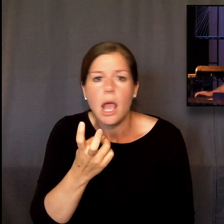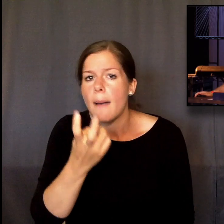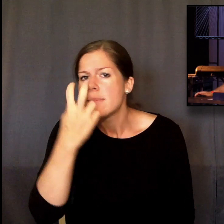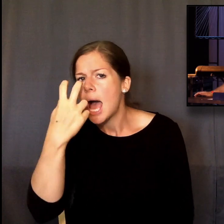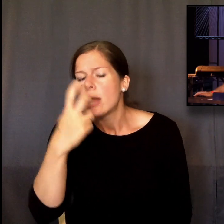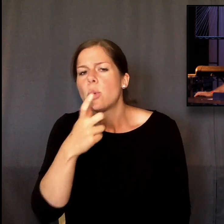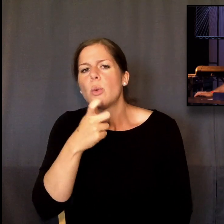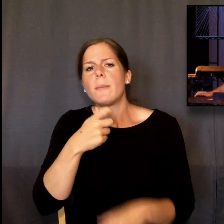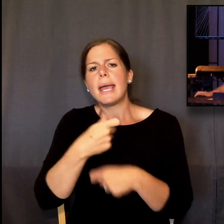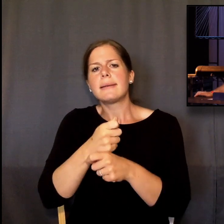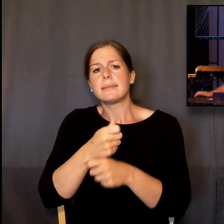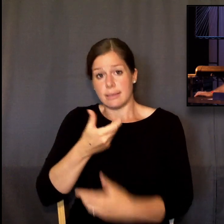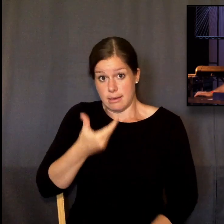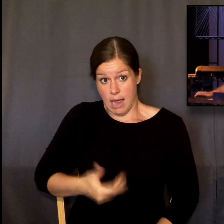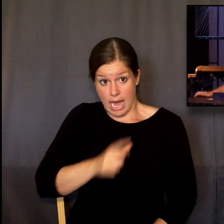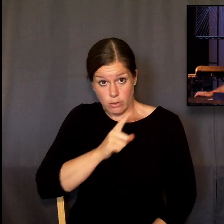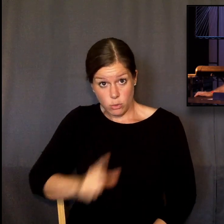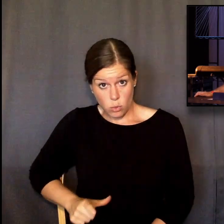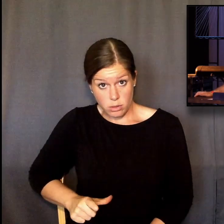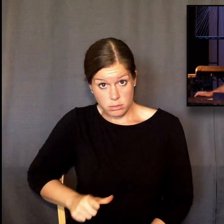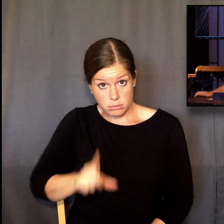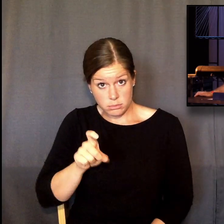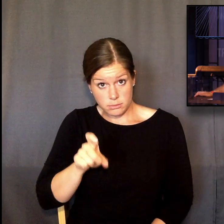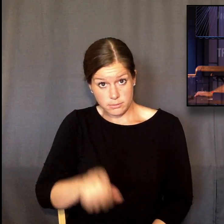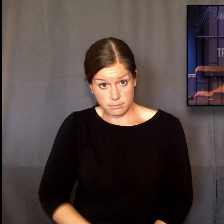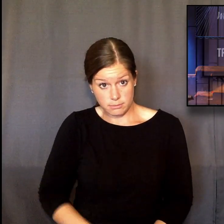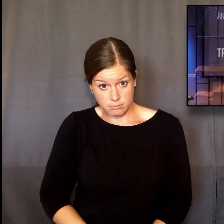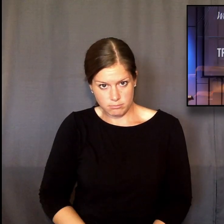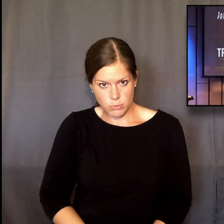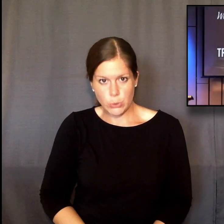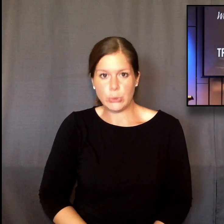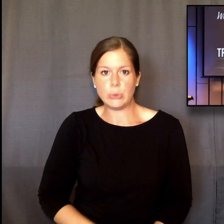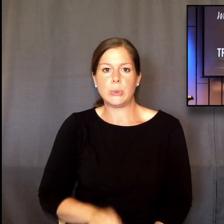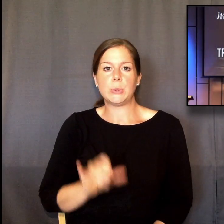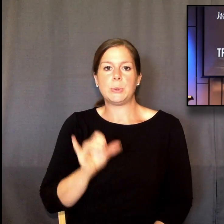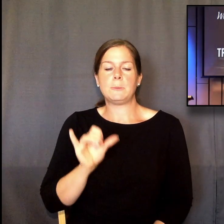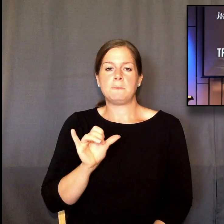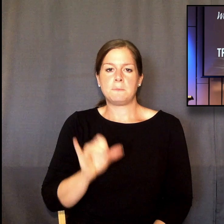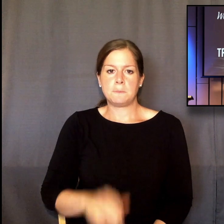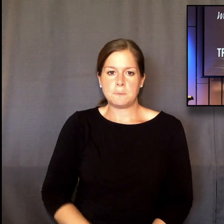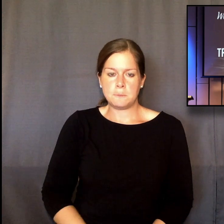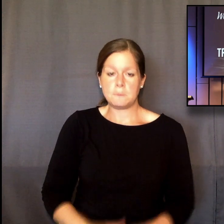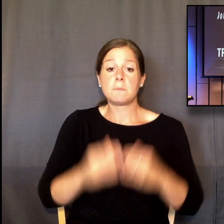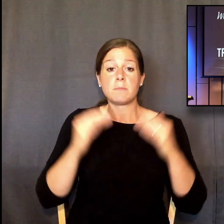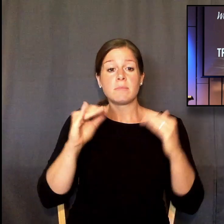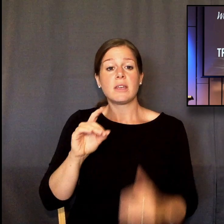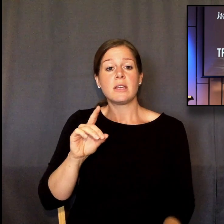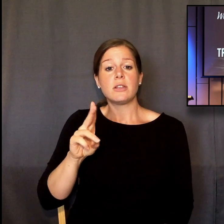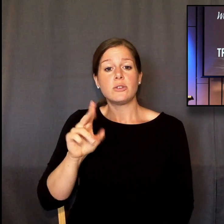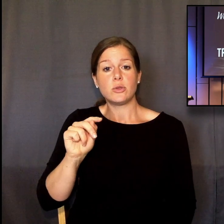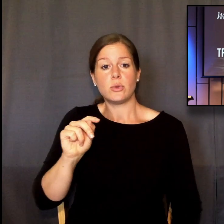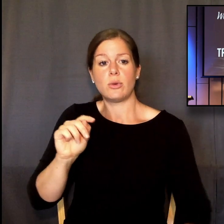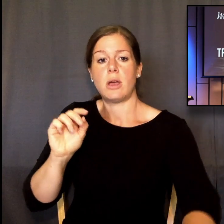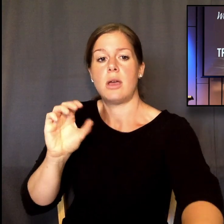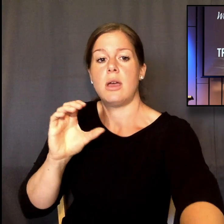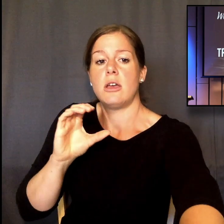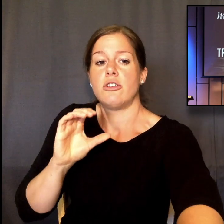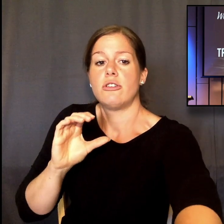Is it not I, the Lord? Let that sink in. Or this, Deuteronomy 32 39,